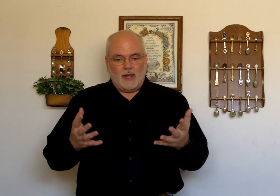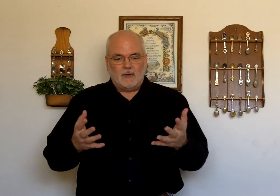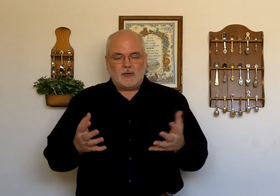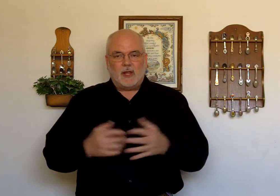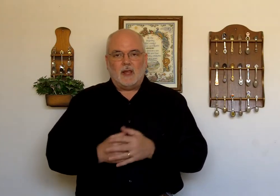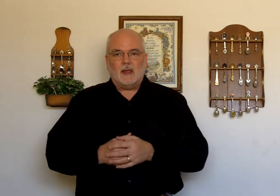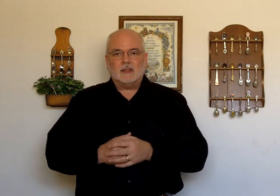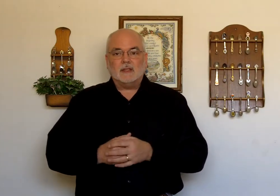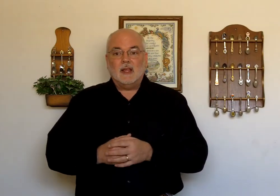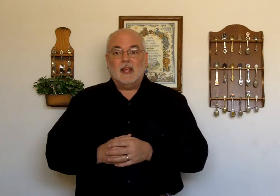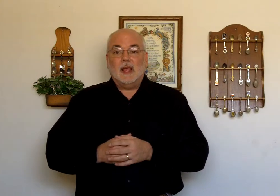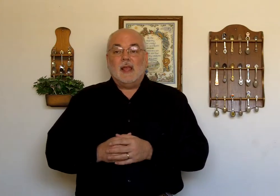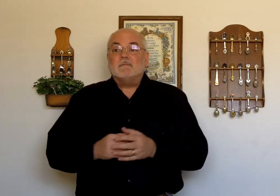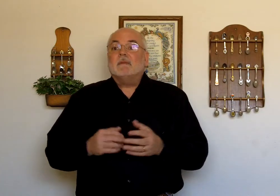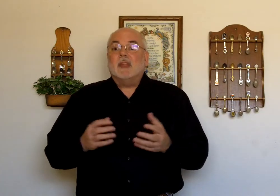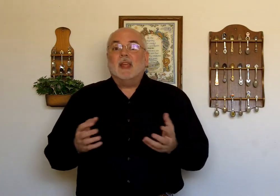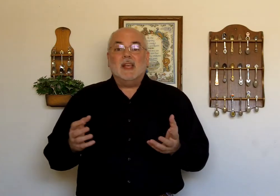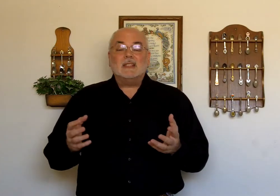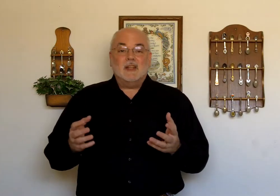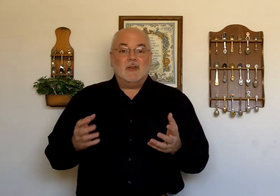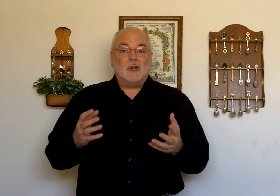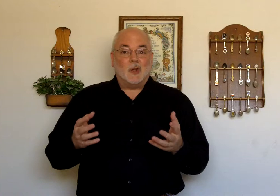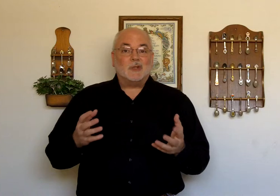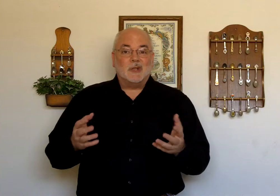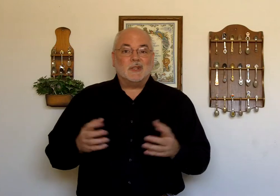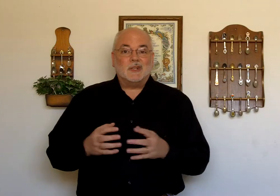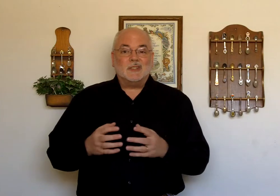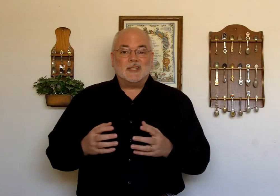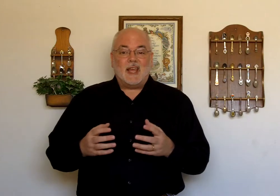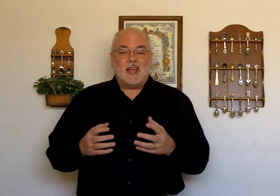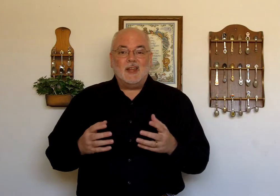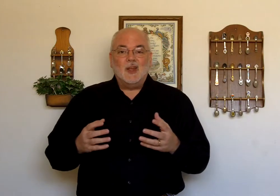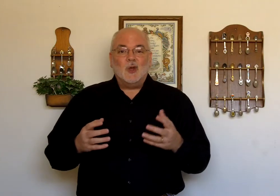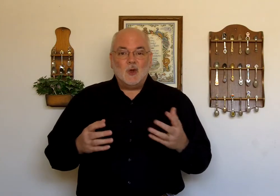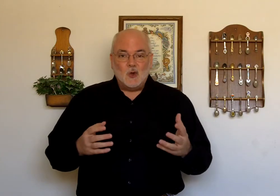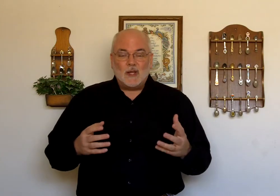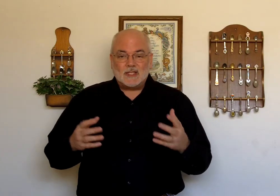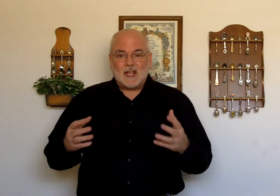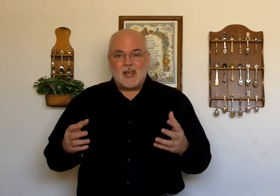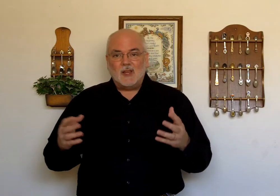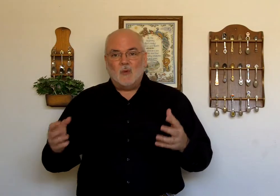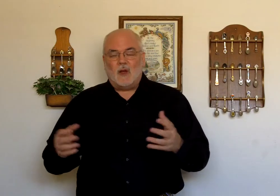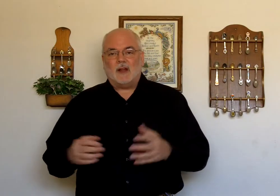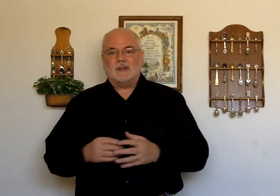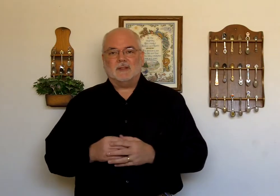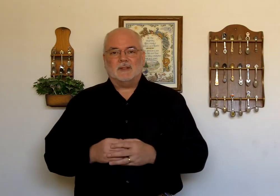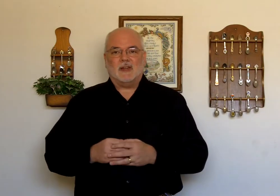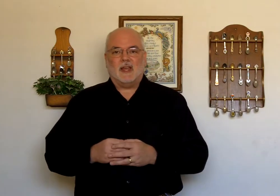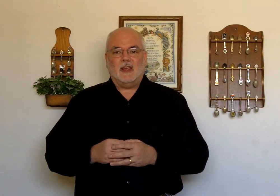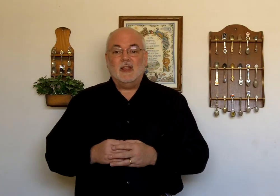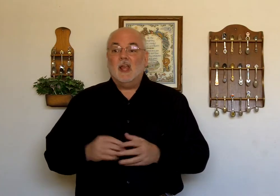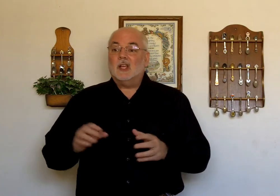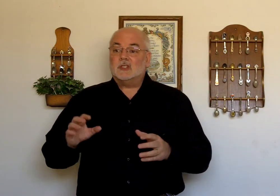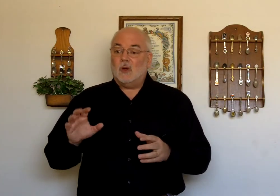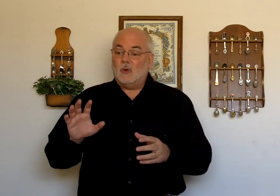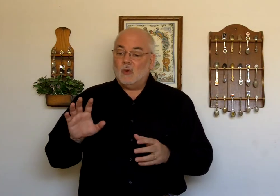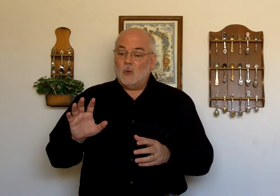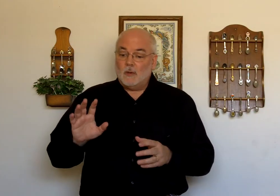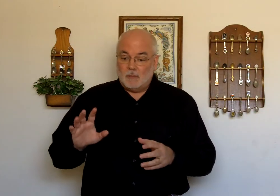have is your hands, it's difficult to say who is saying what. Okay, so when